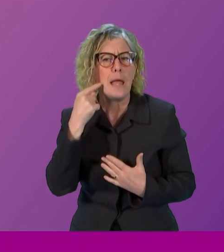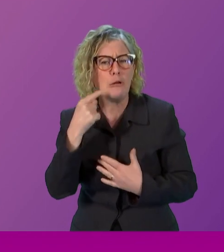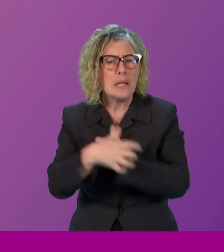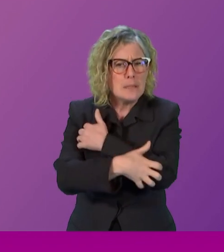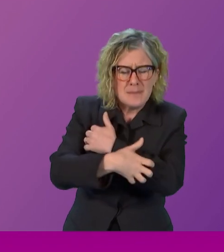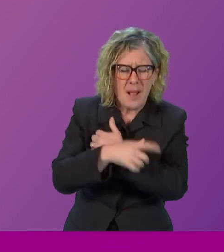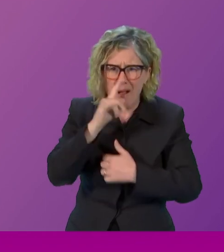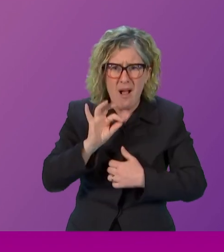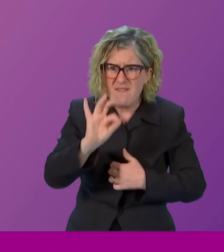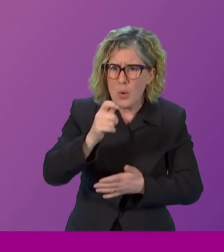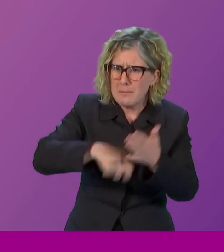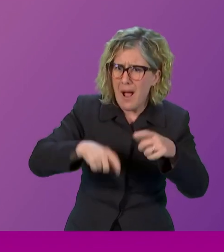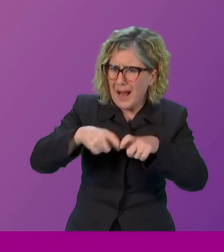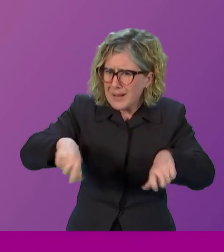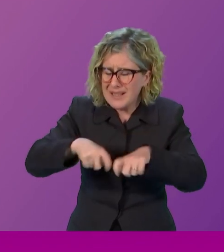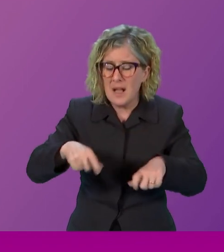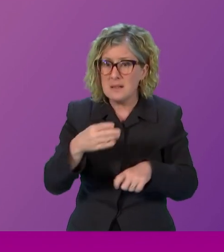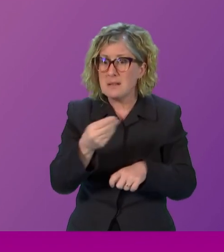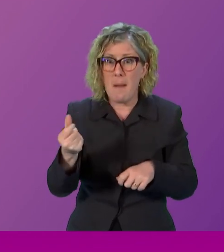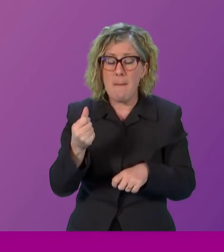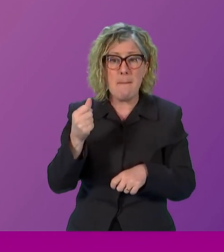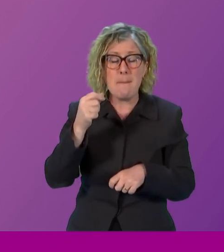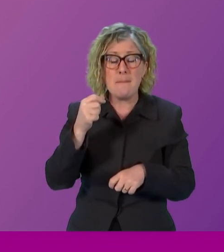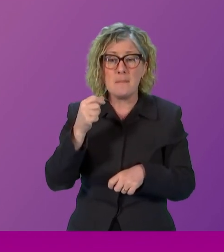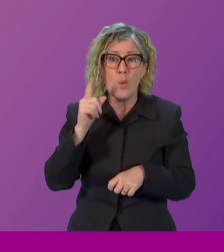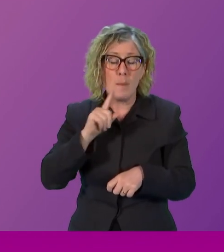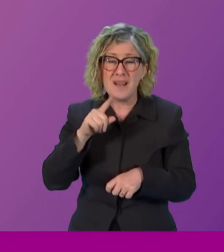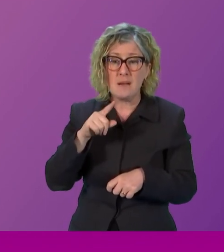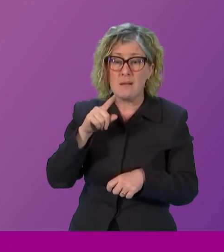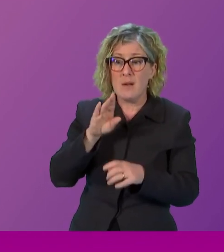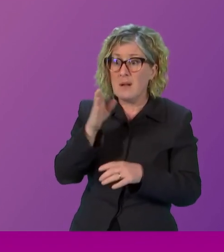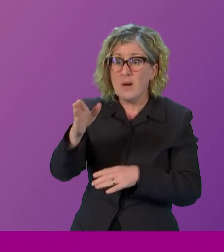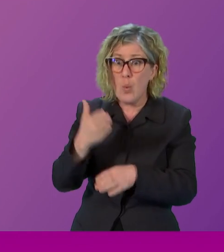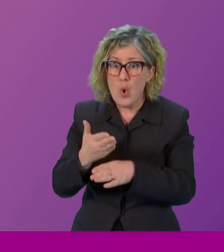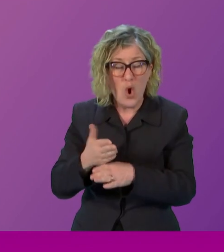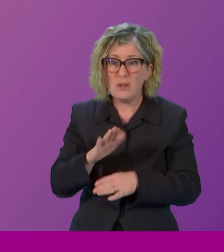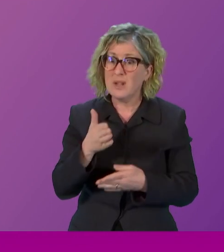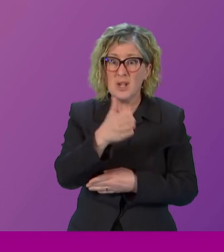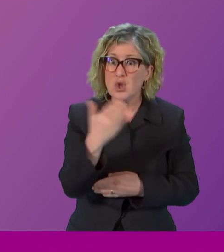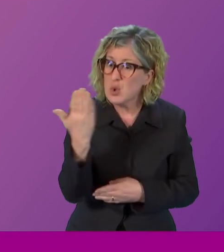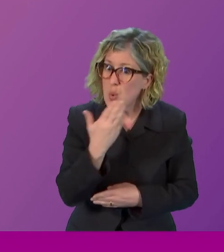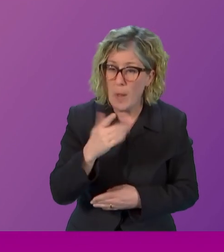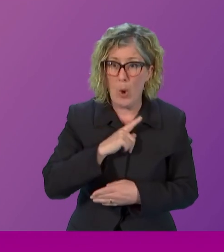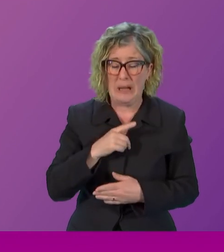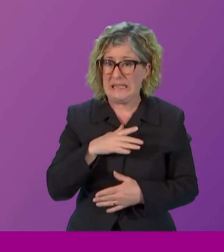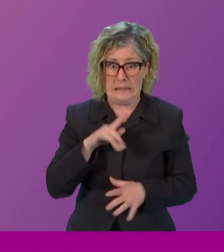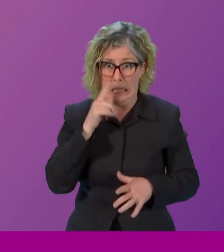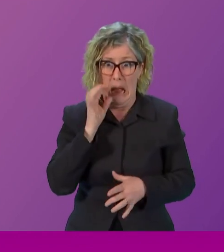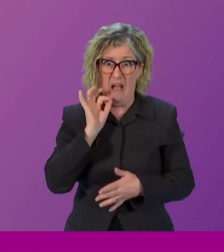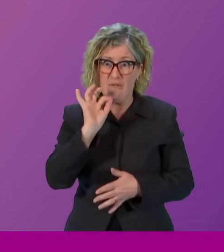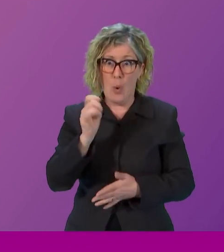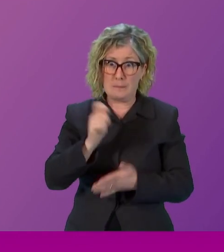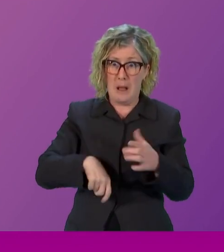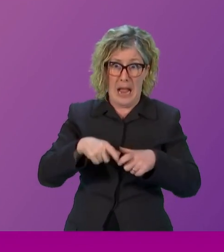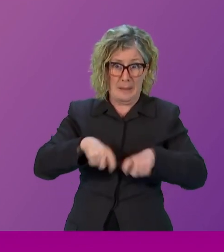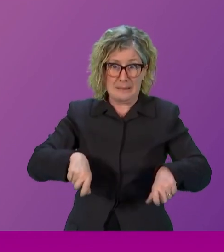out on work and school because they didn't have access to period products. So I think the whole parliament came together. This